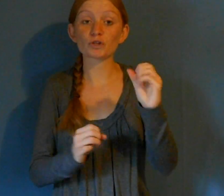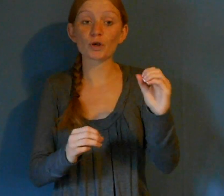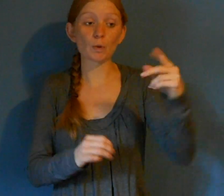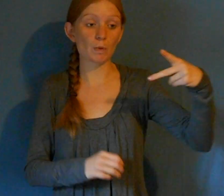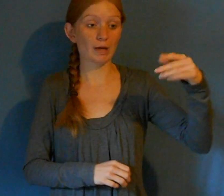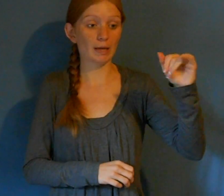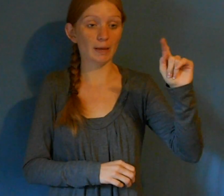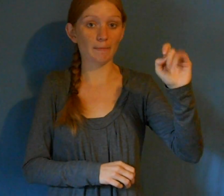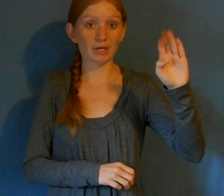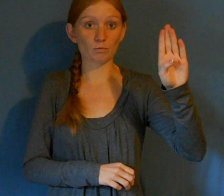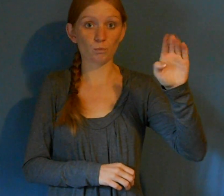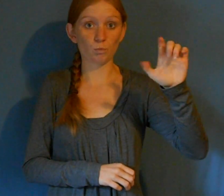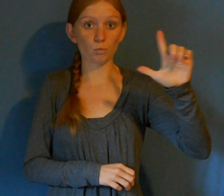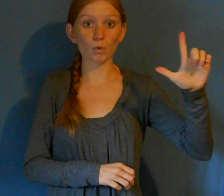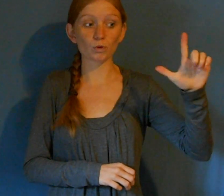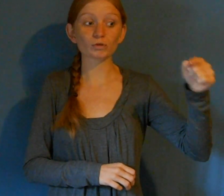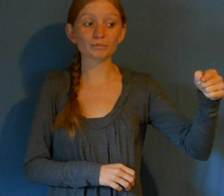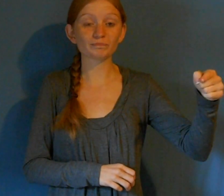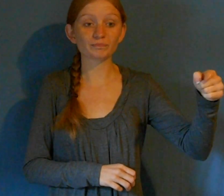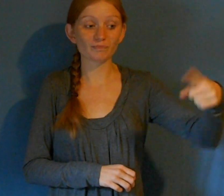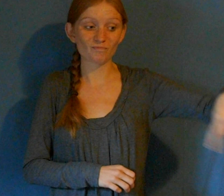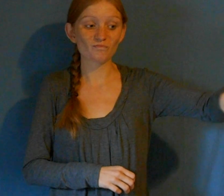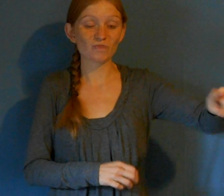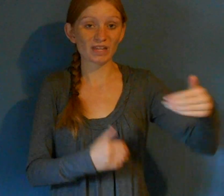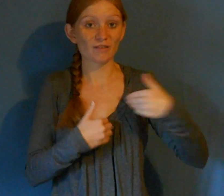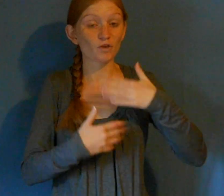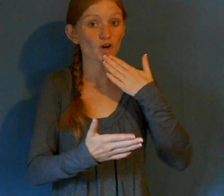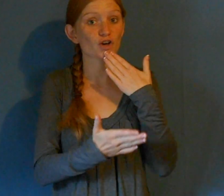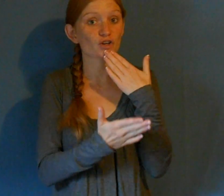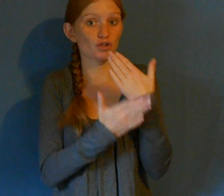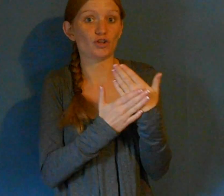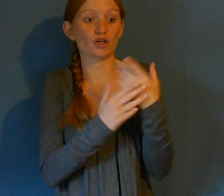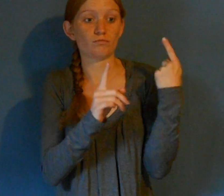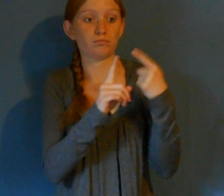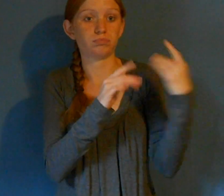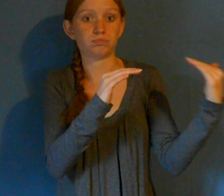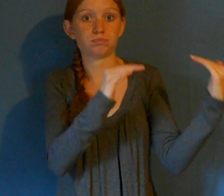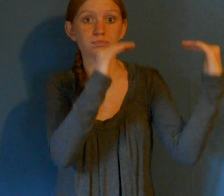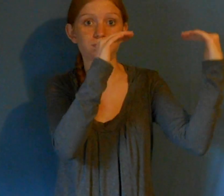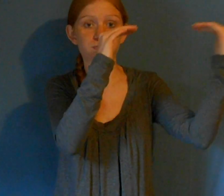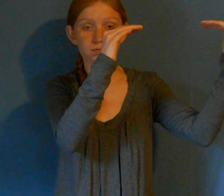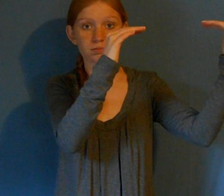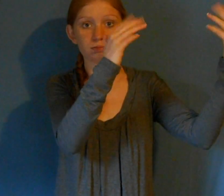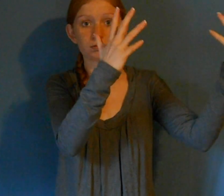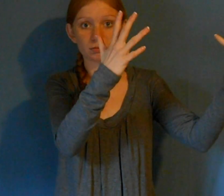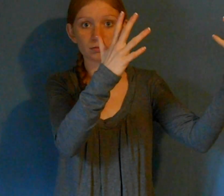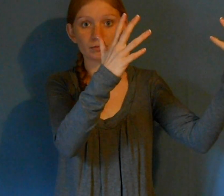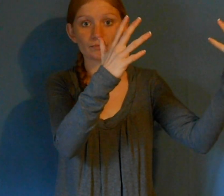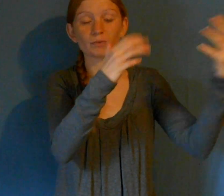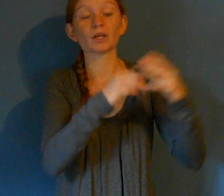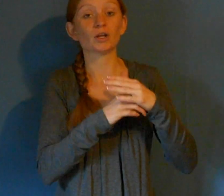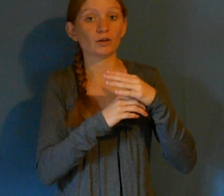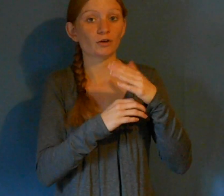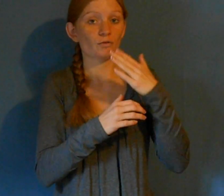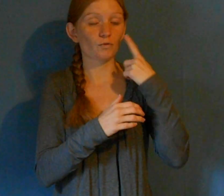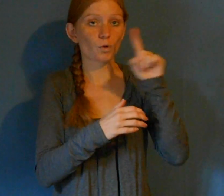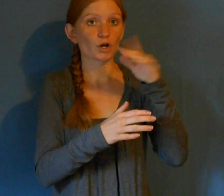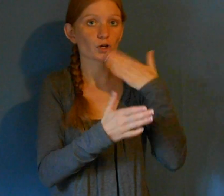which is higher than lacto-retrievers and higher than, um, more dogs. So, it's